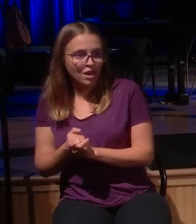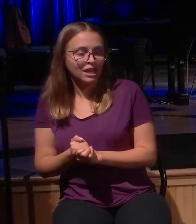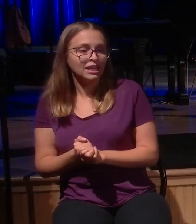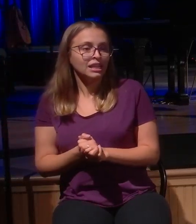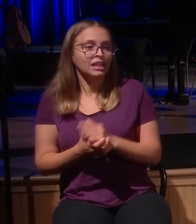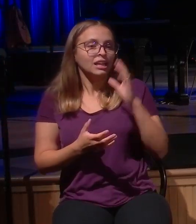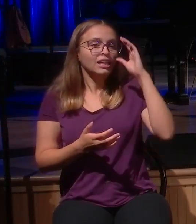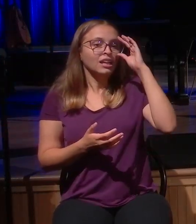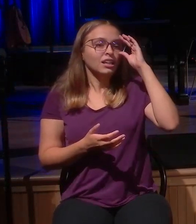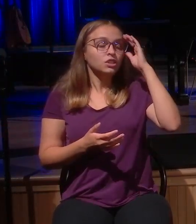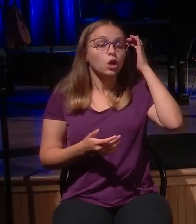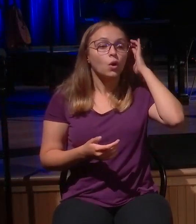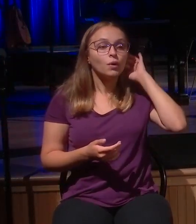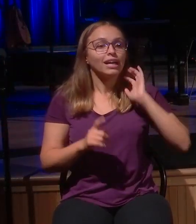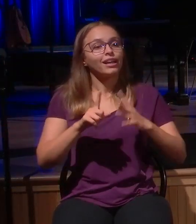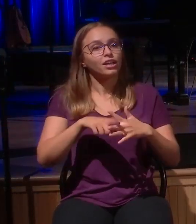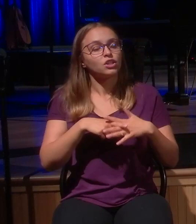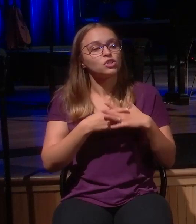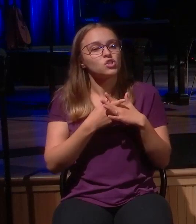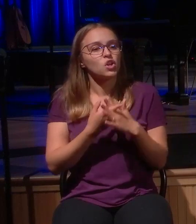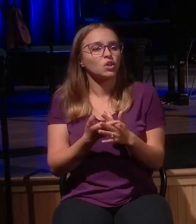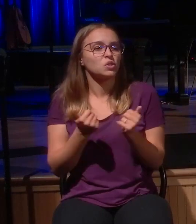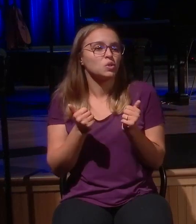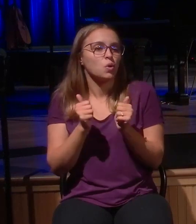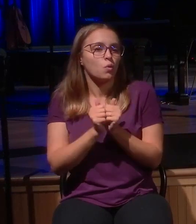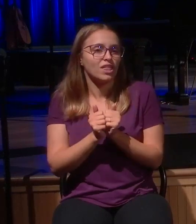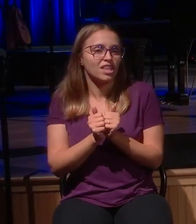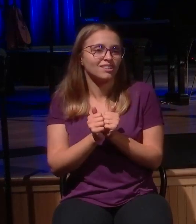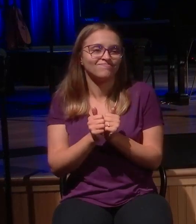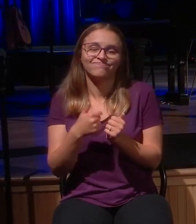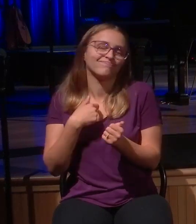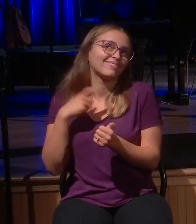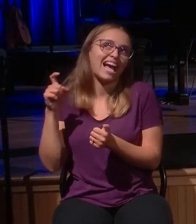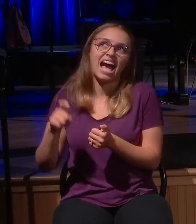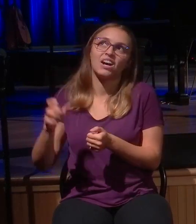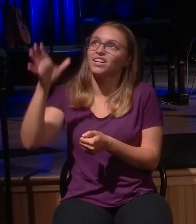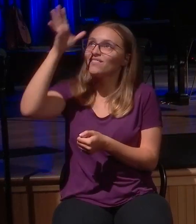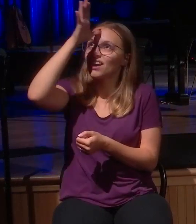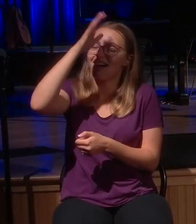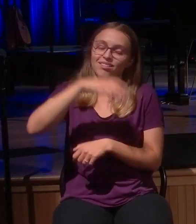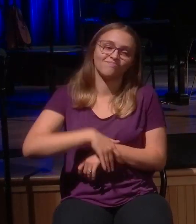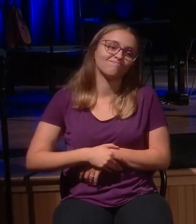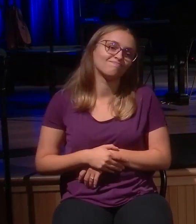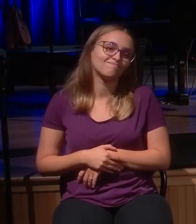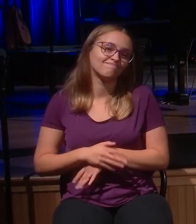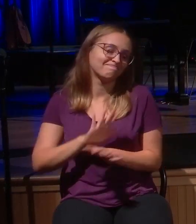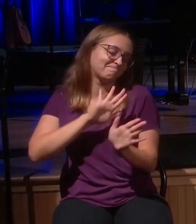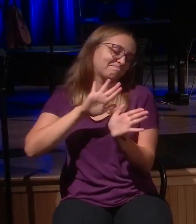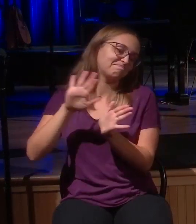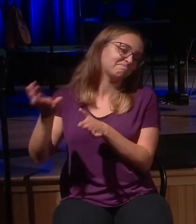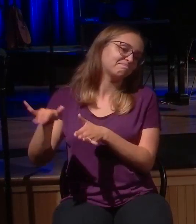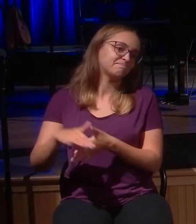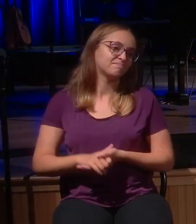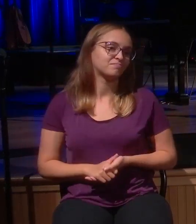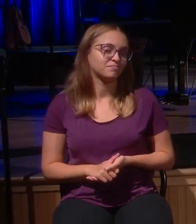starts with a rebellious attitude. And that rebellious attitude is, I don't need the father. And recall our sermon in a sentence, by the way,